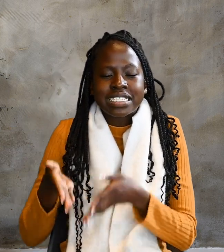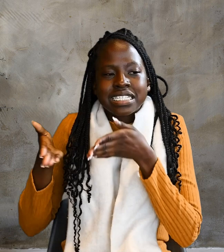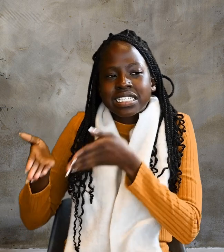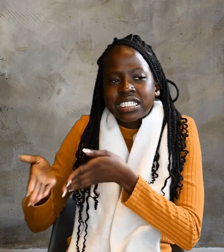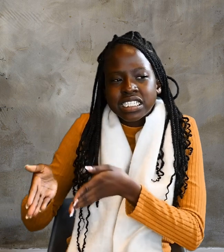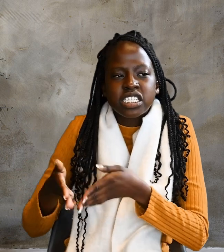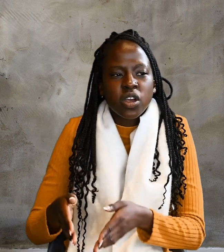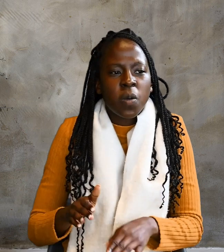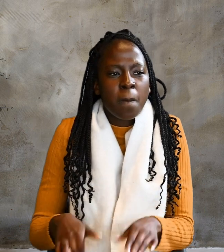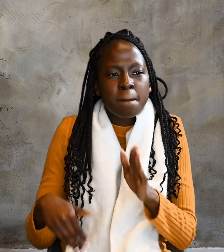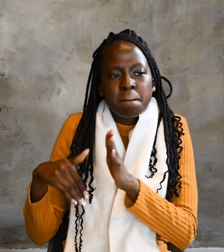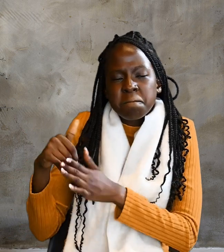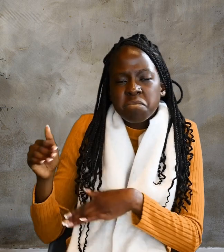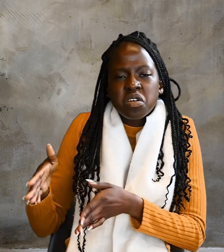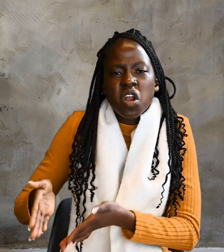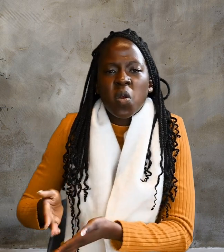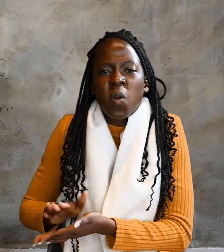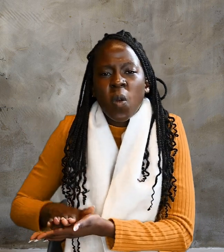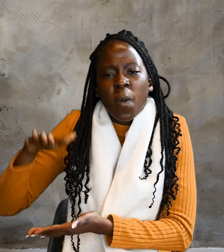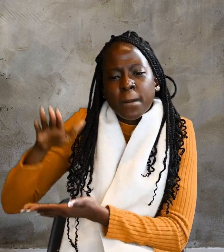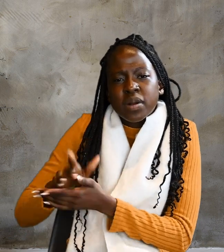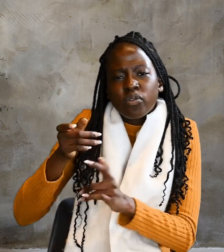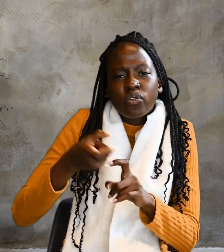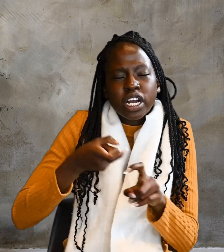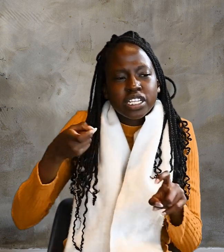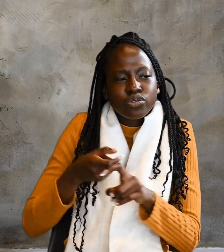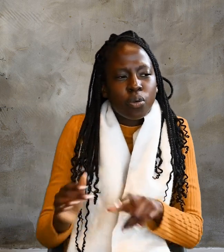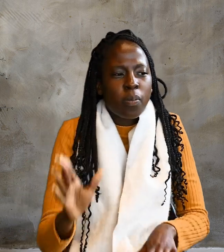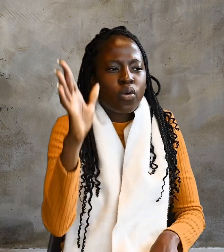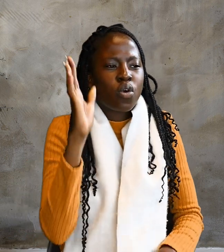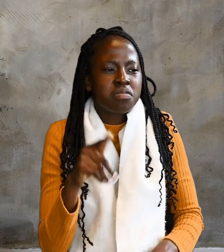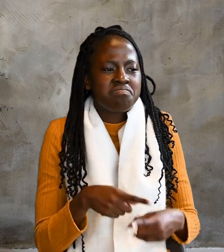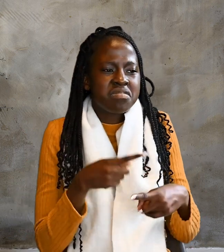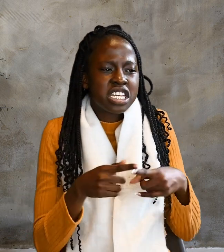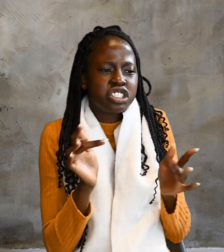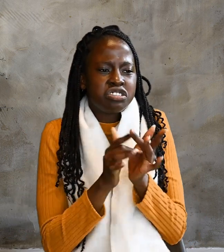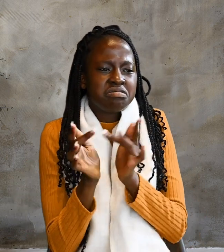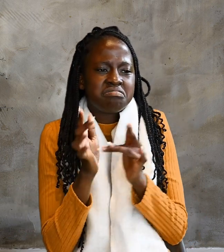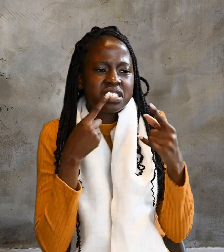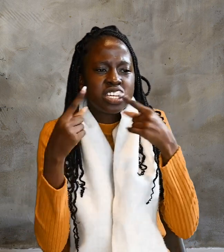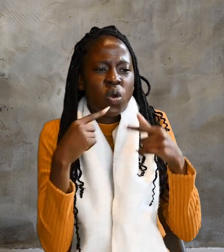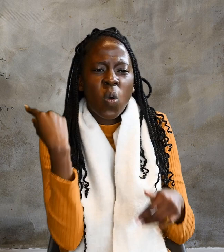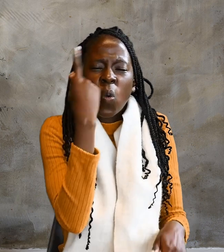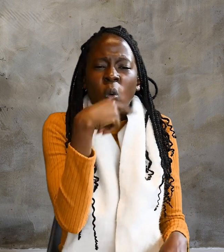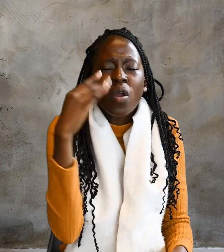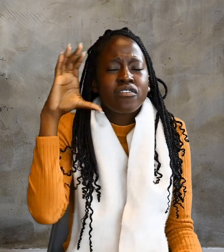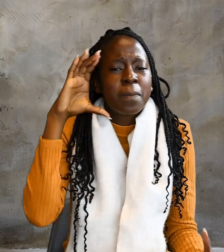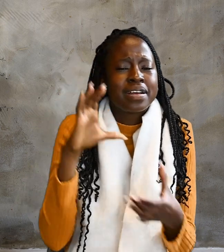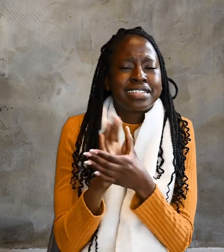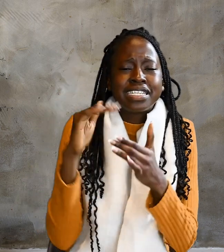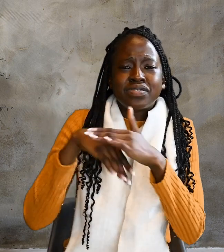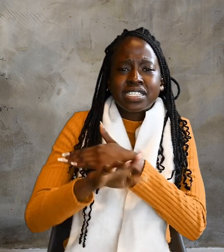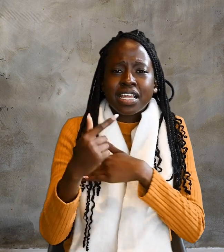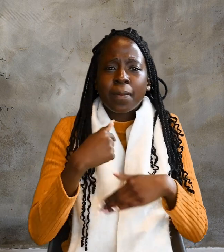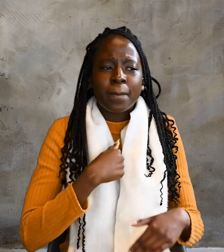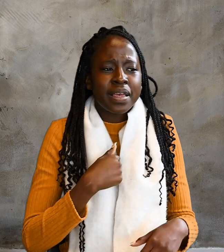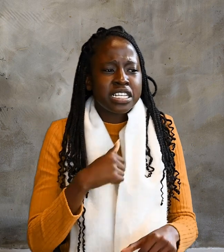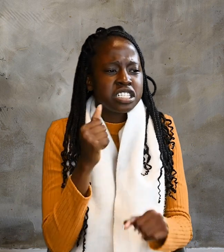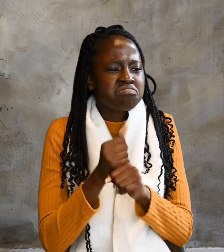Then Jesus cried out, Whoever believes in me does not believe in me only,